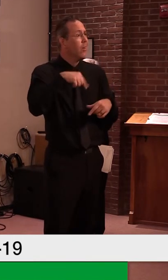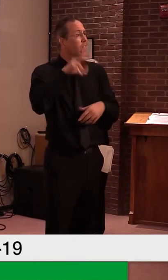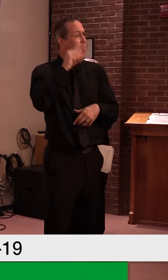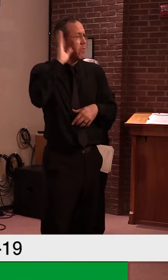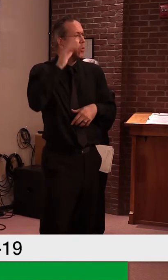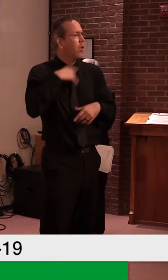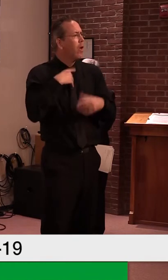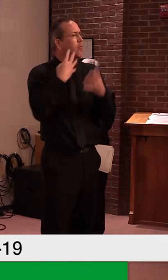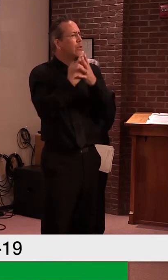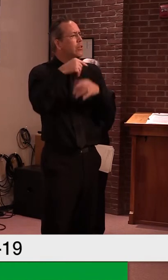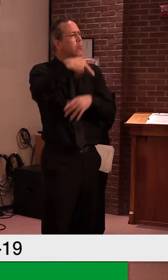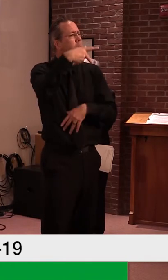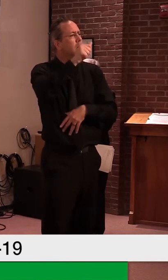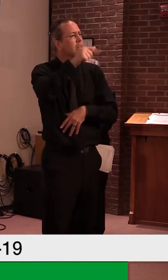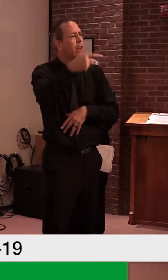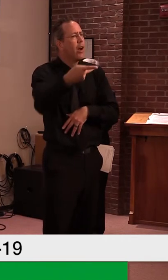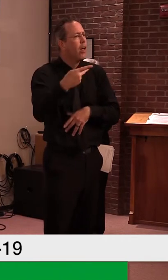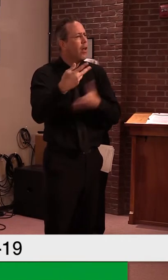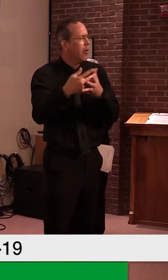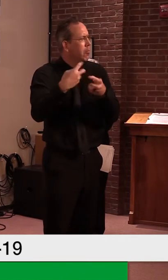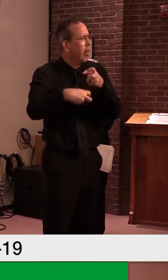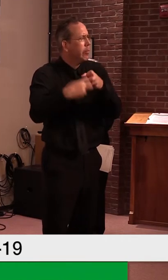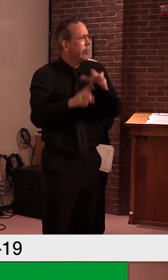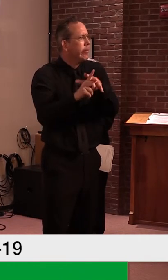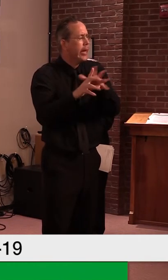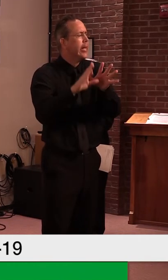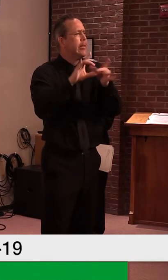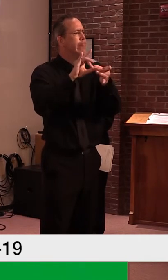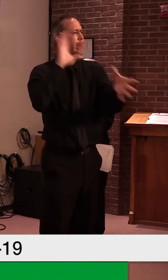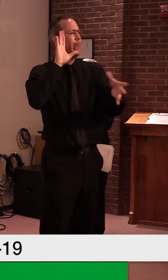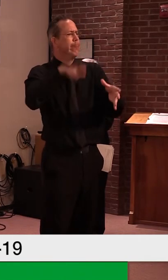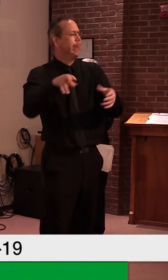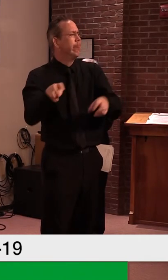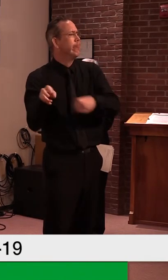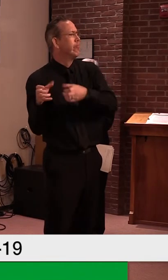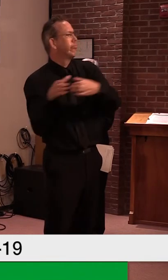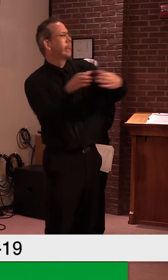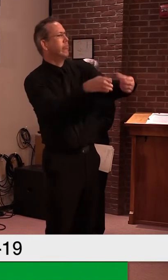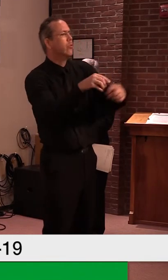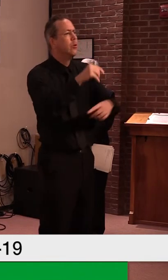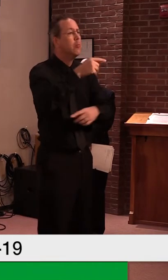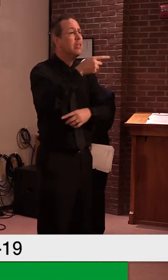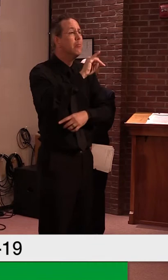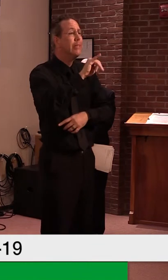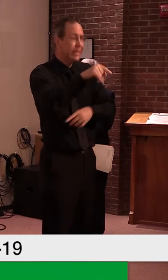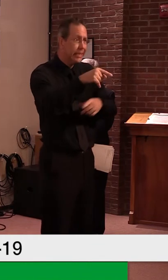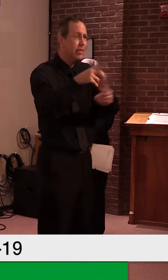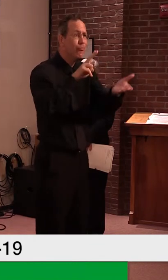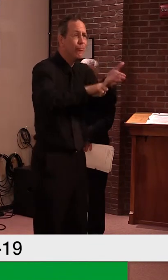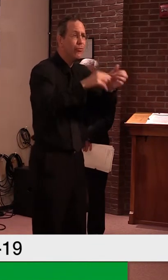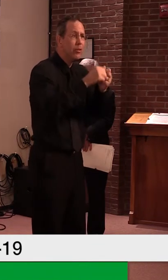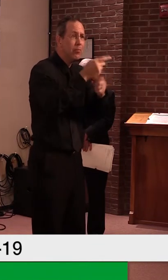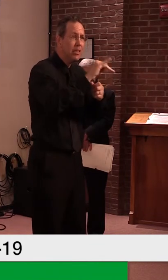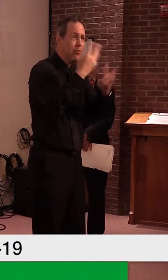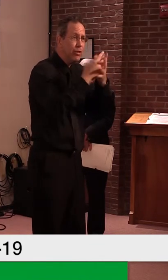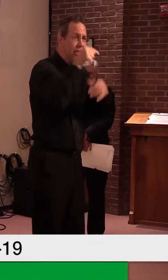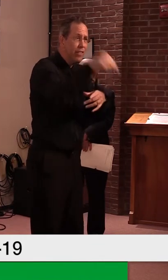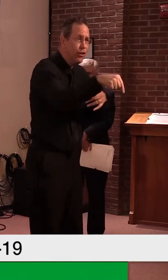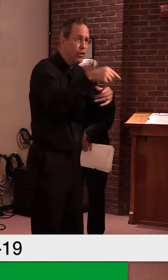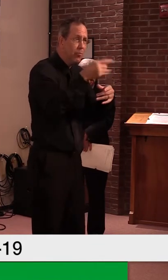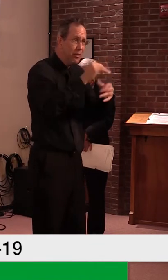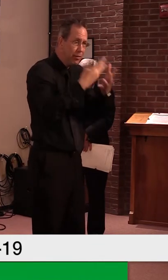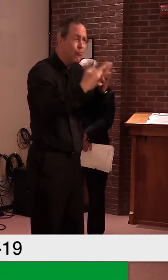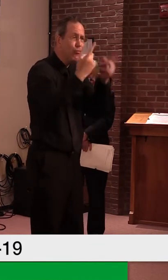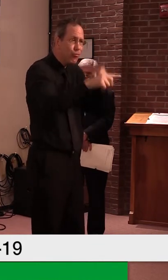Uh, we should have, uh, adhered to that and, uh, made sure that they did this. It's, it's tough to convince, uh, another